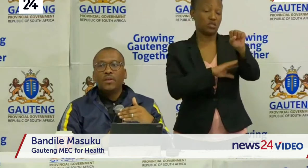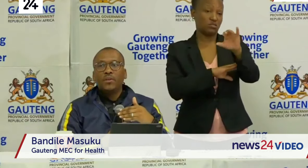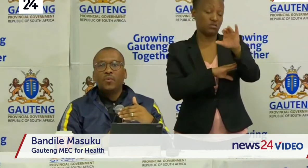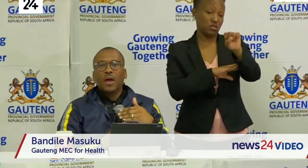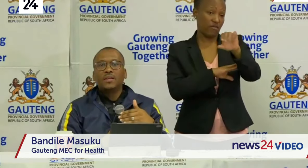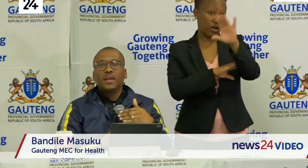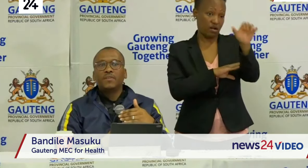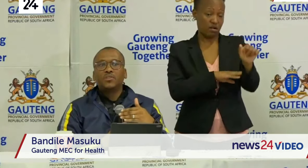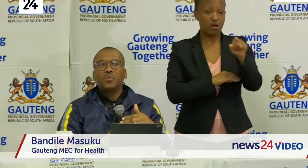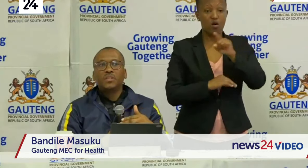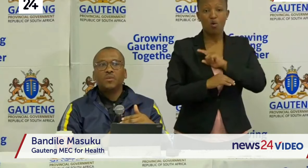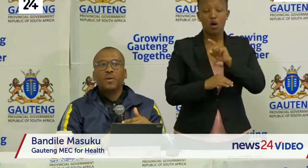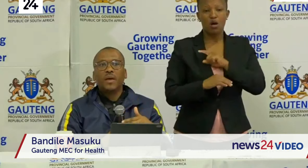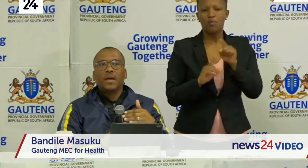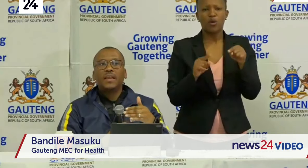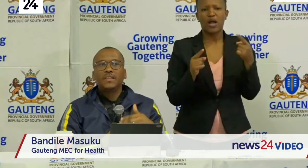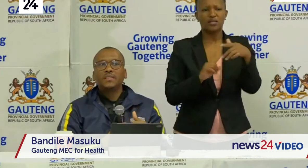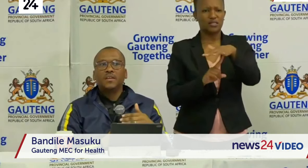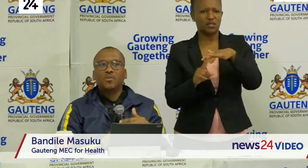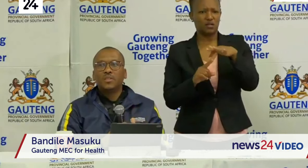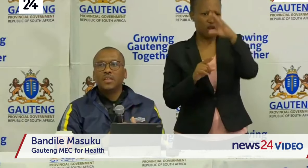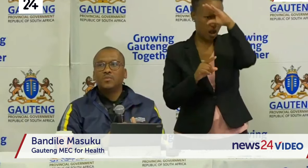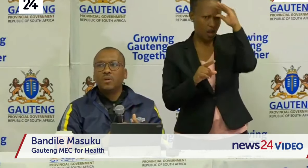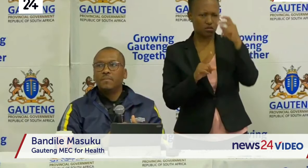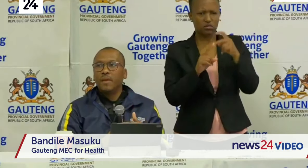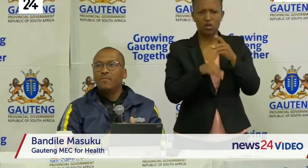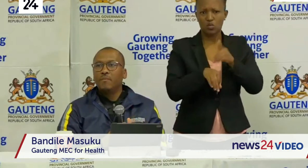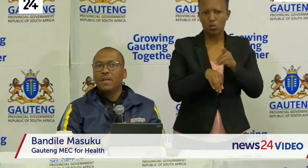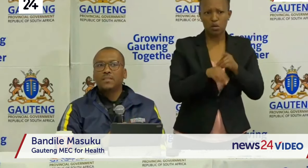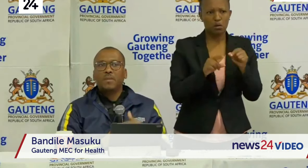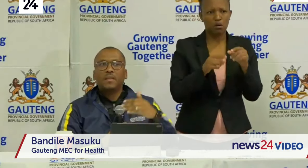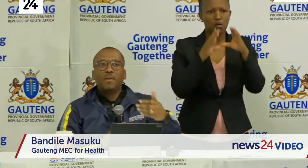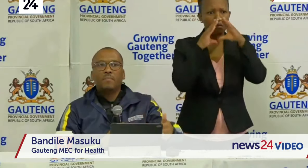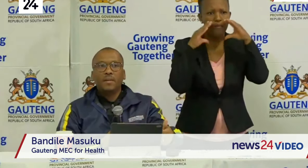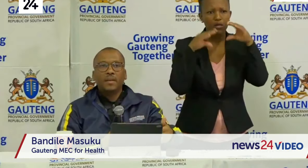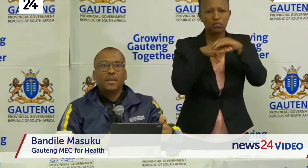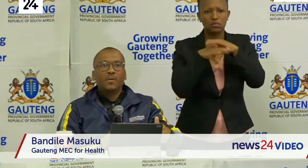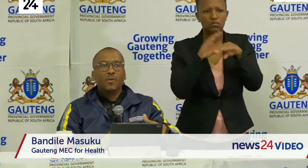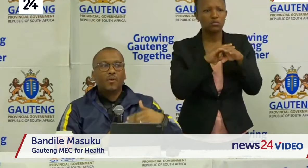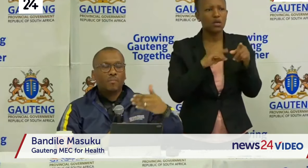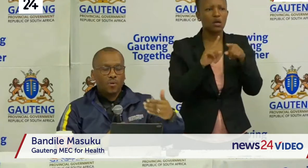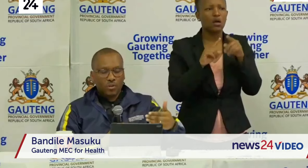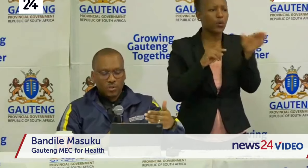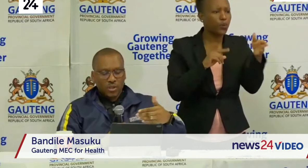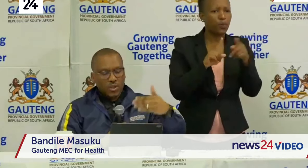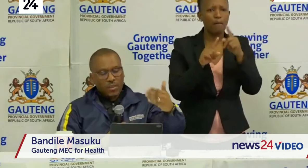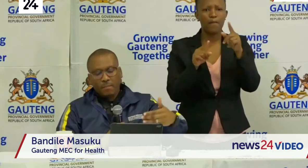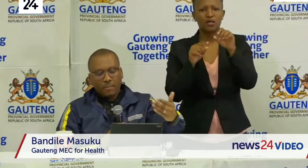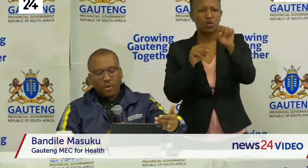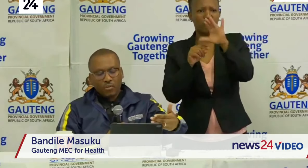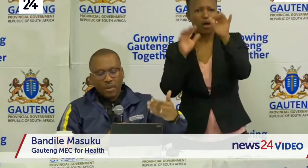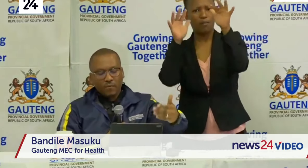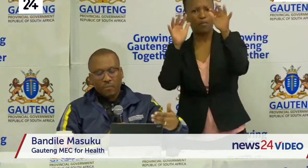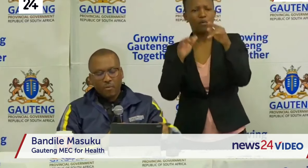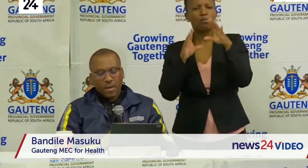you can't have a situation where nurses and doctors won't be having masks but the public or because the